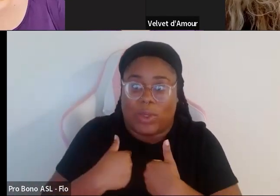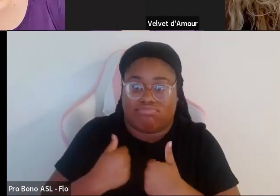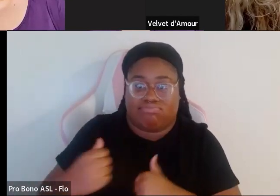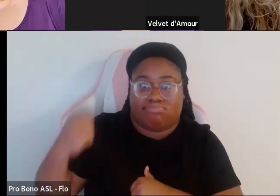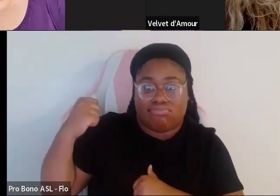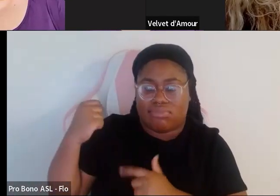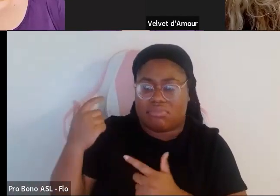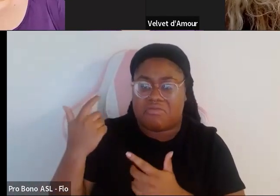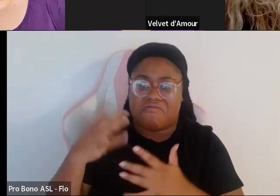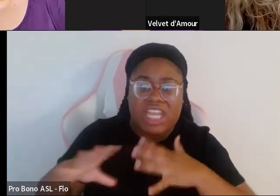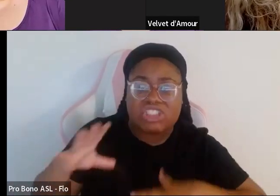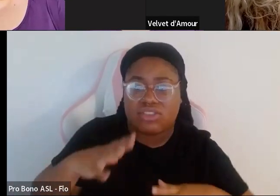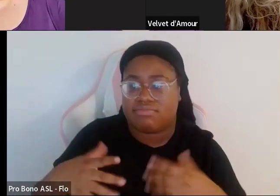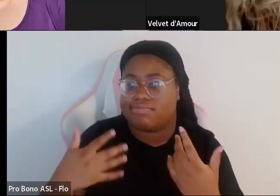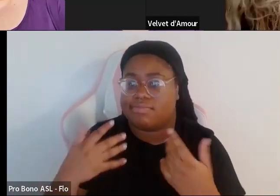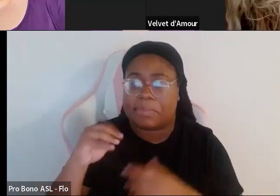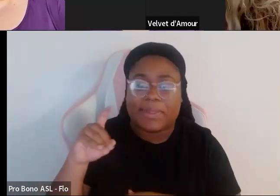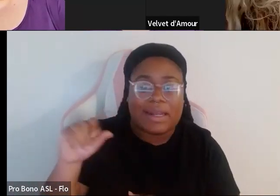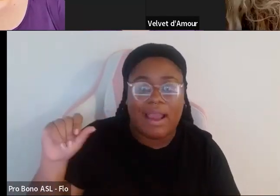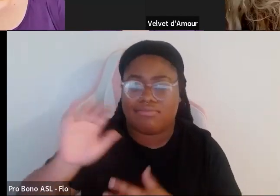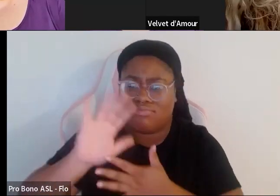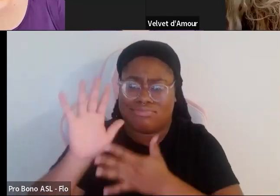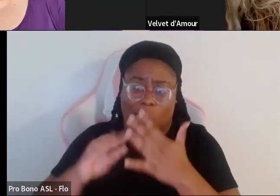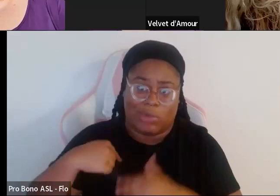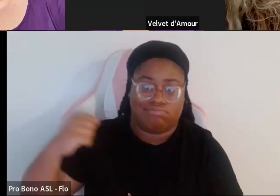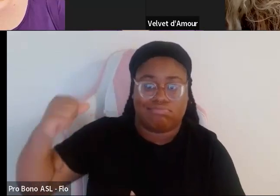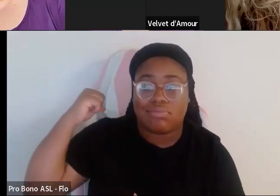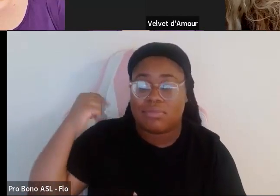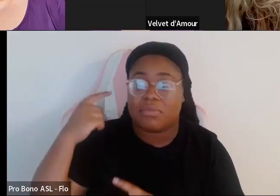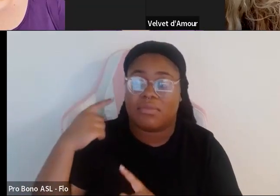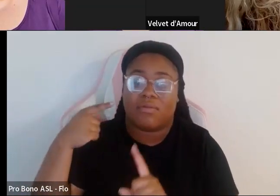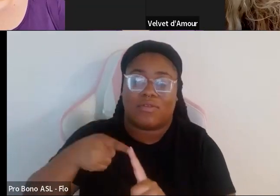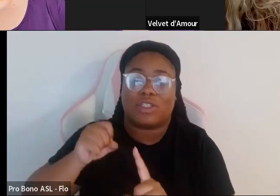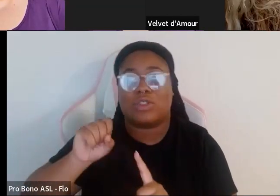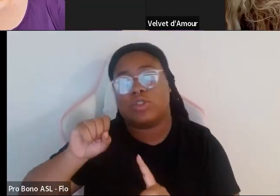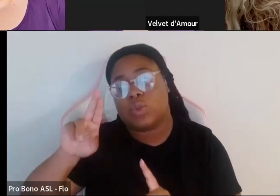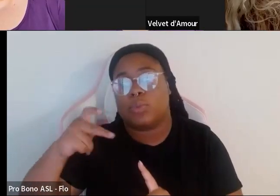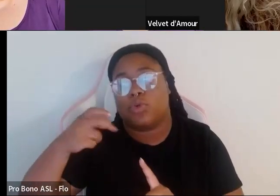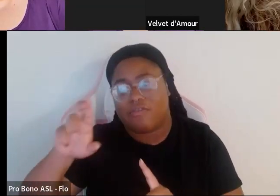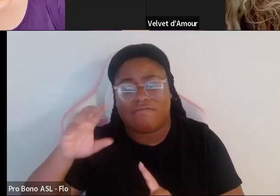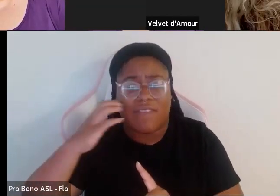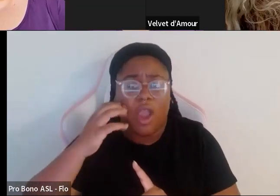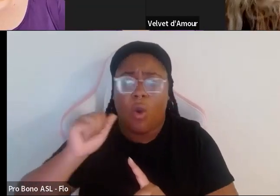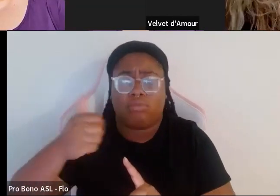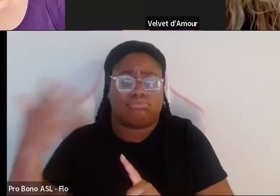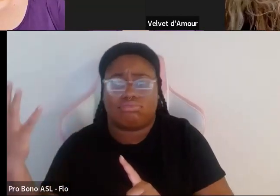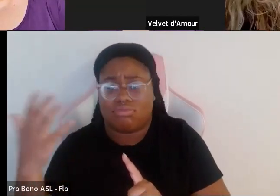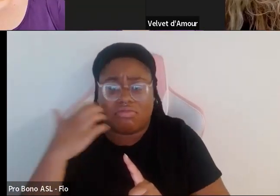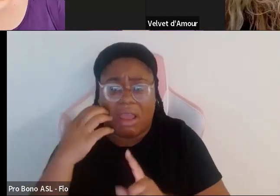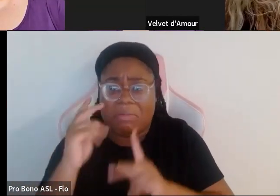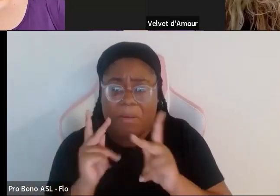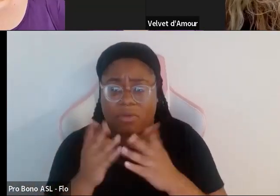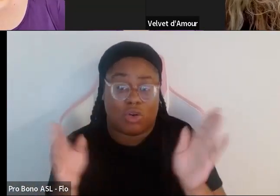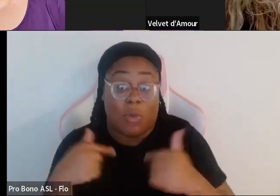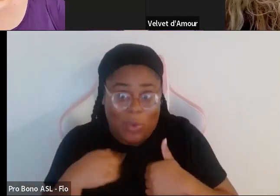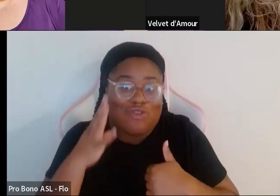fashion or media or anywhere particularly super fats but fat people in general and and we have created our